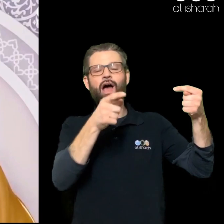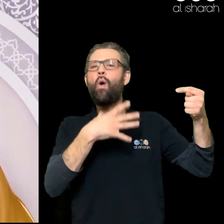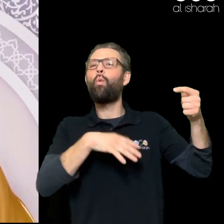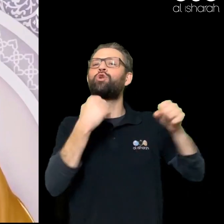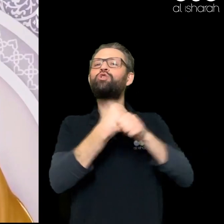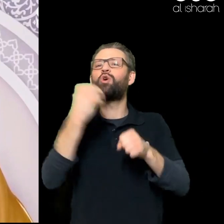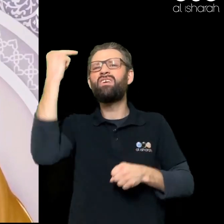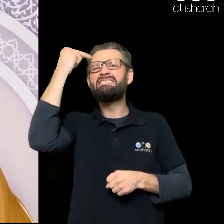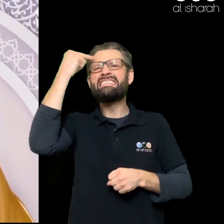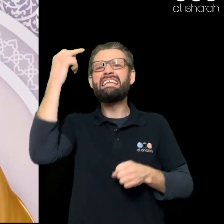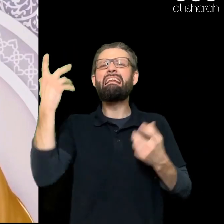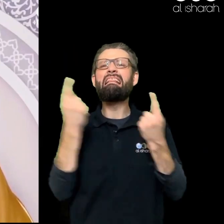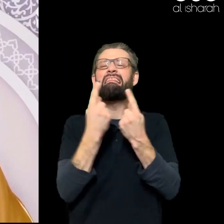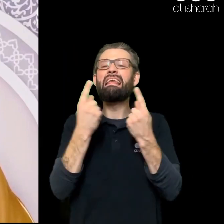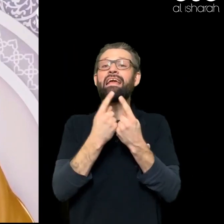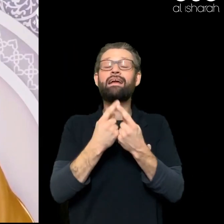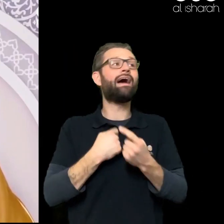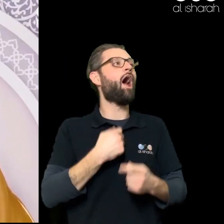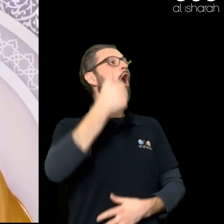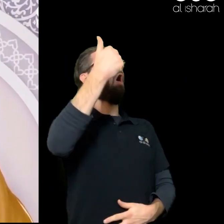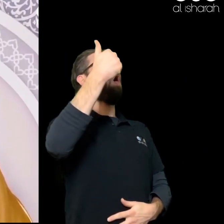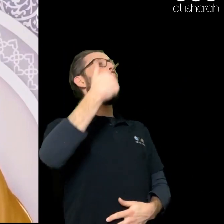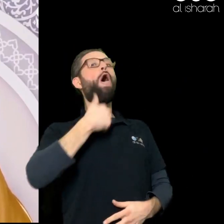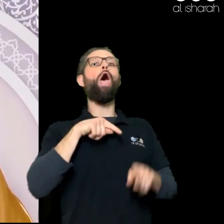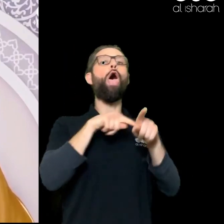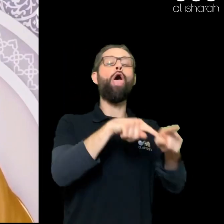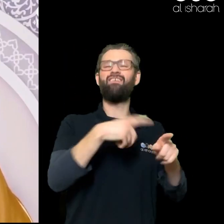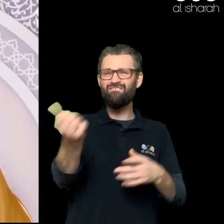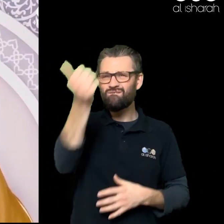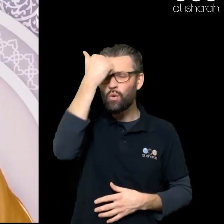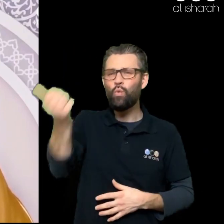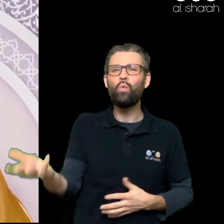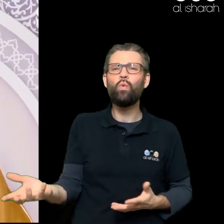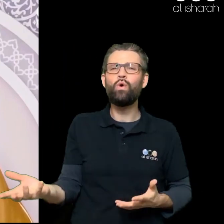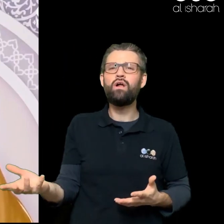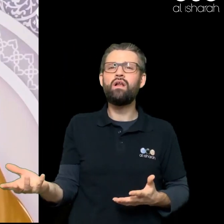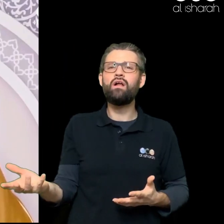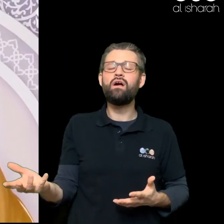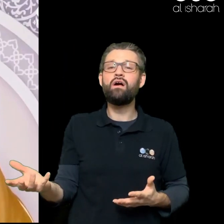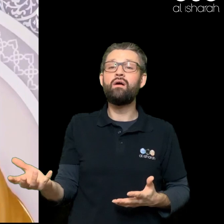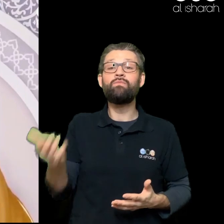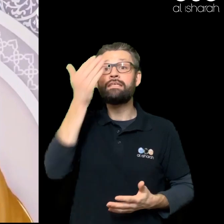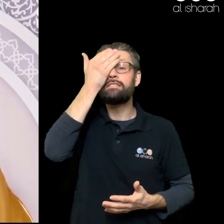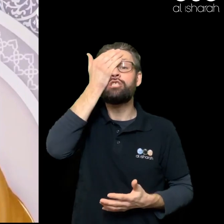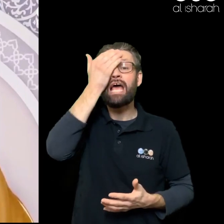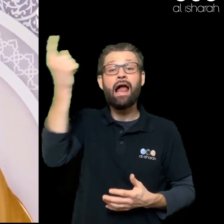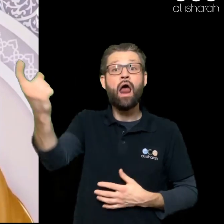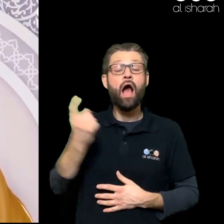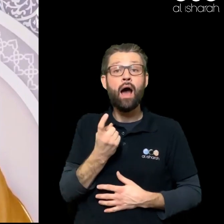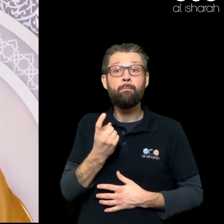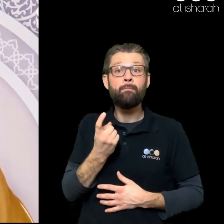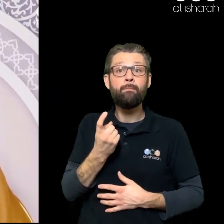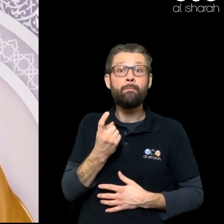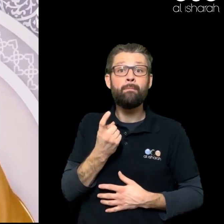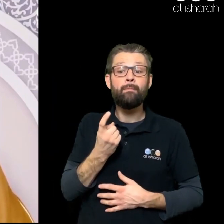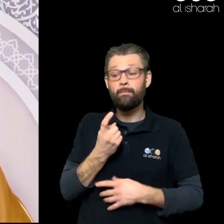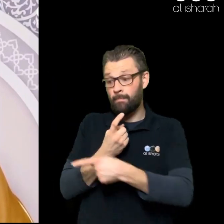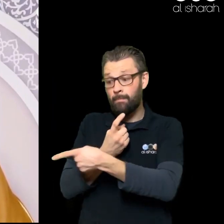Person To follow them Remember When the Dajjal Comes He will be Calling People Based on trends And everyone